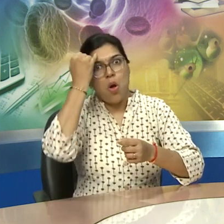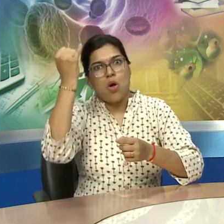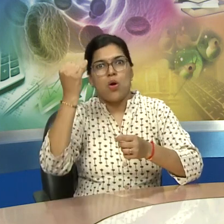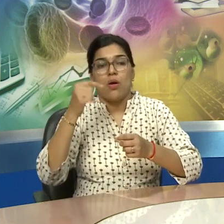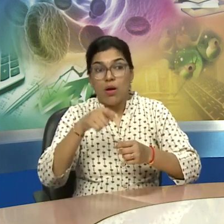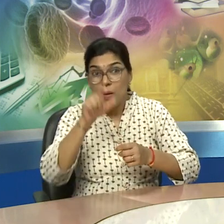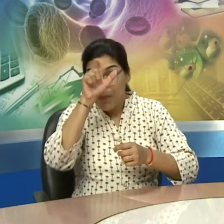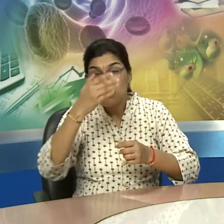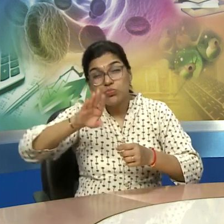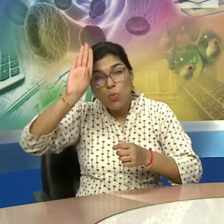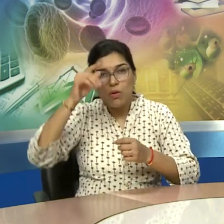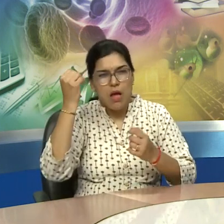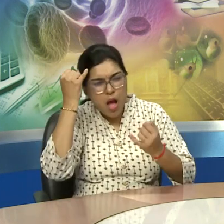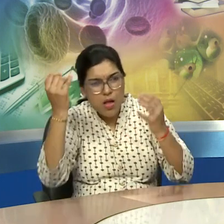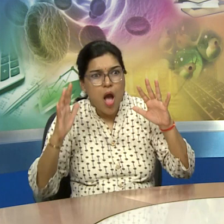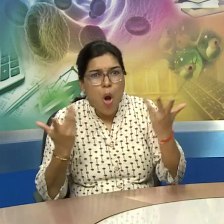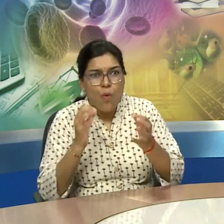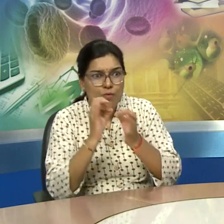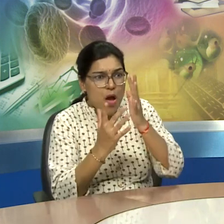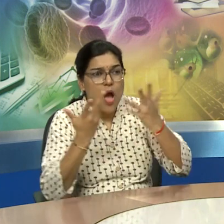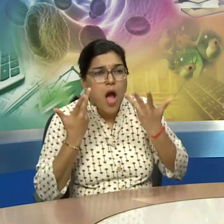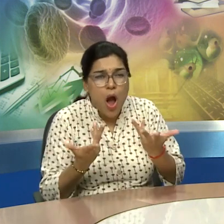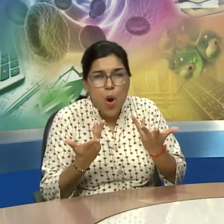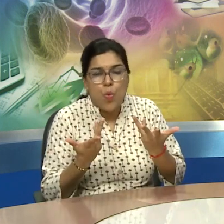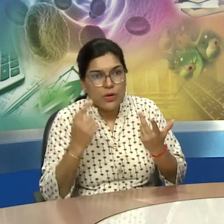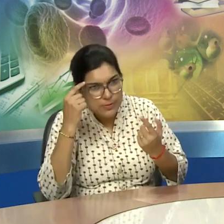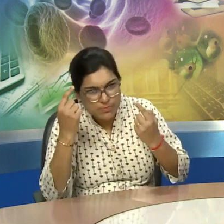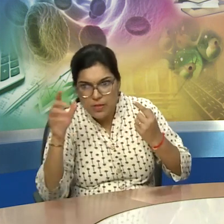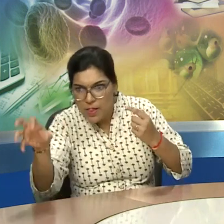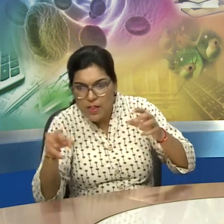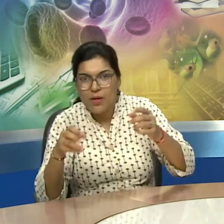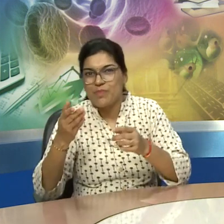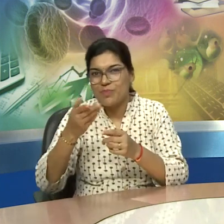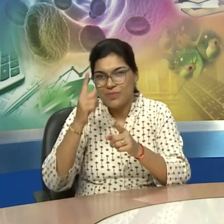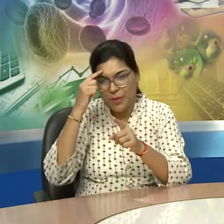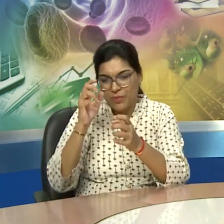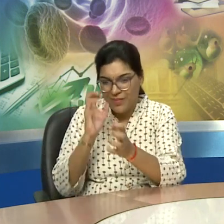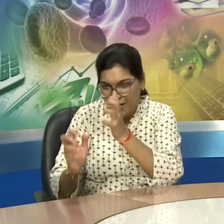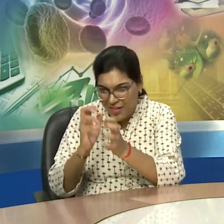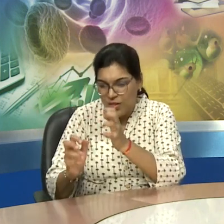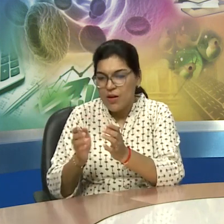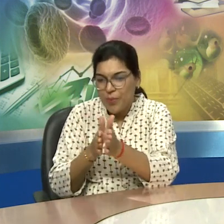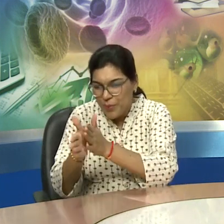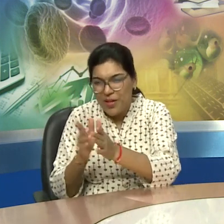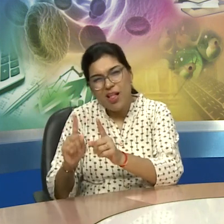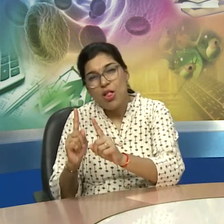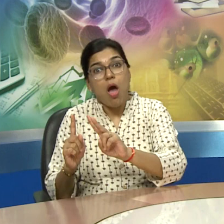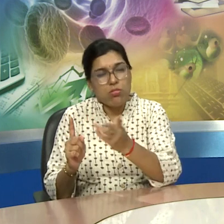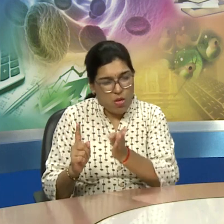for lighting the lamp you can imagine how creative the idea